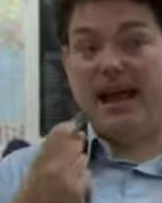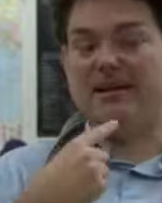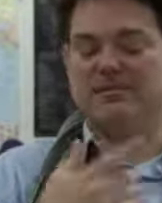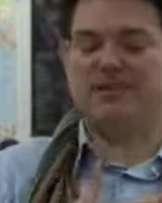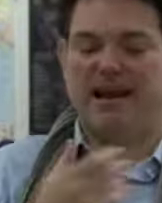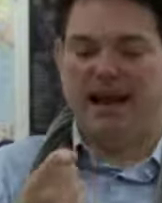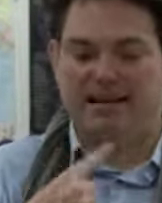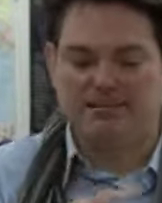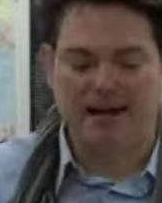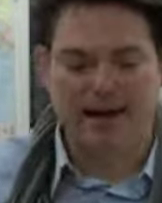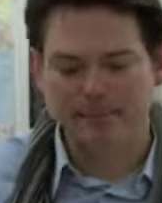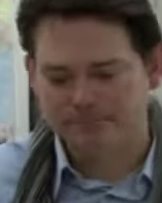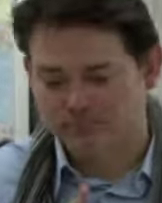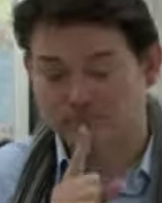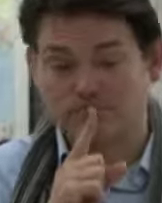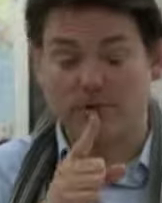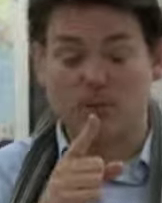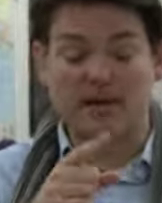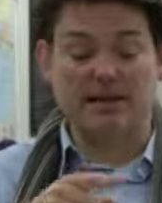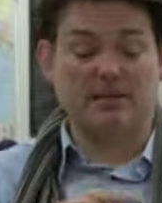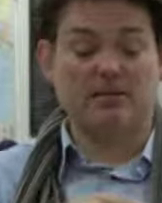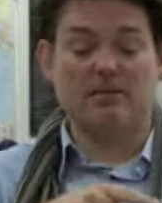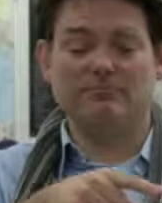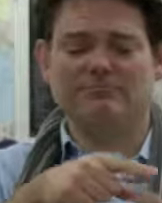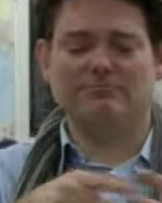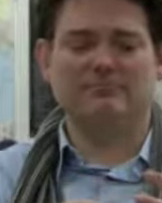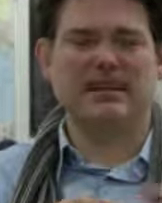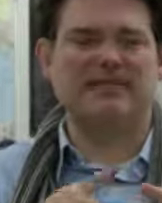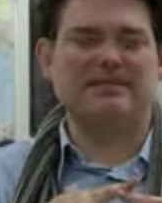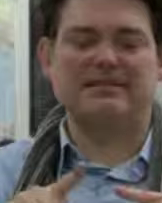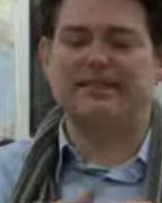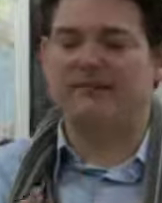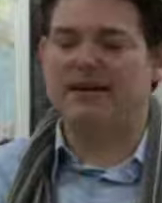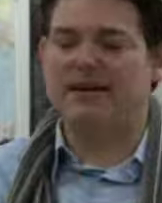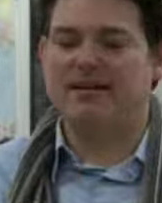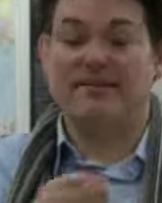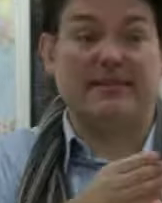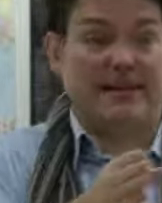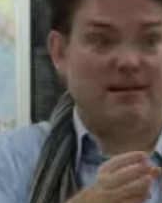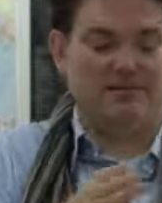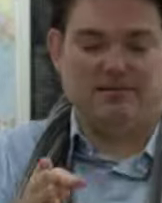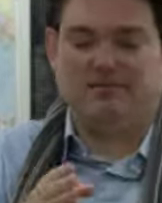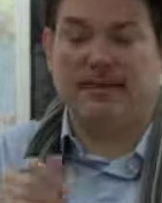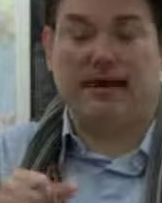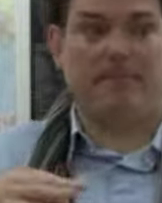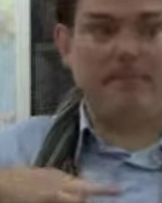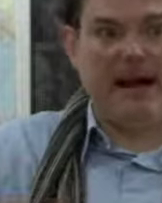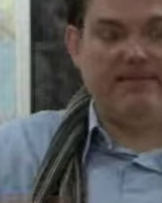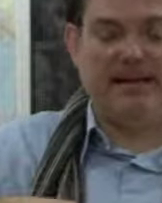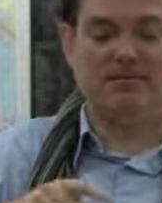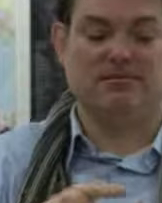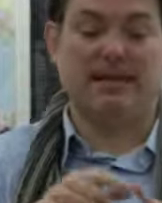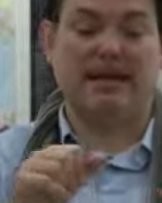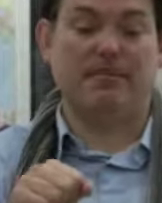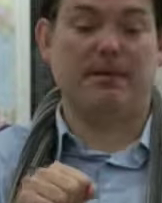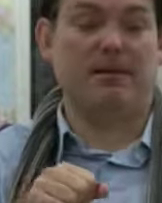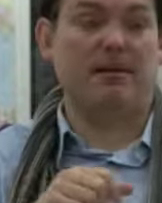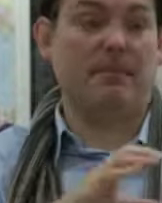Well, I'm happy that you asked that. There is a variety of fields that sign language would